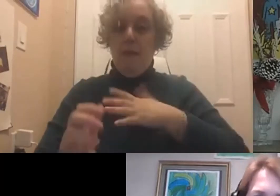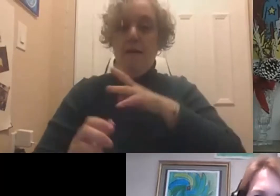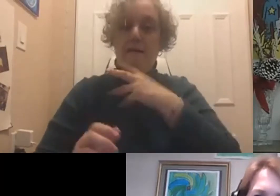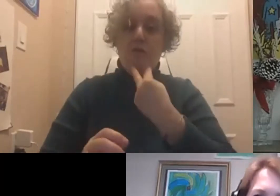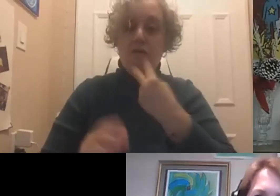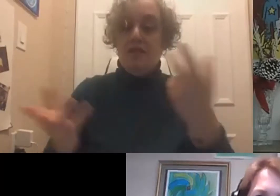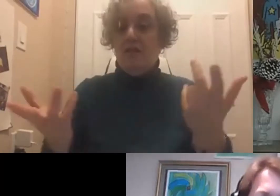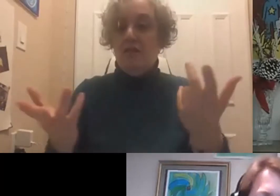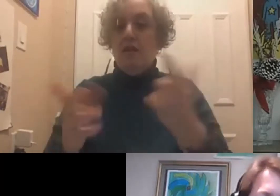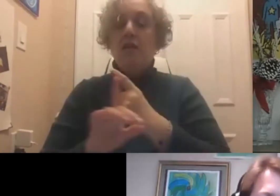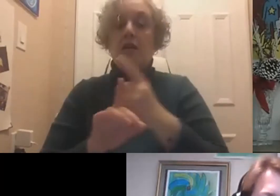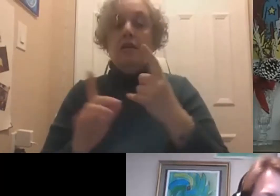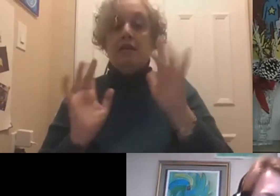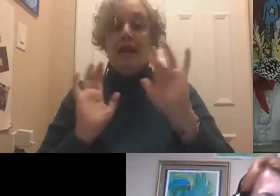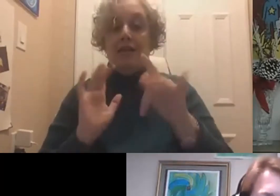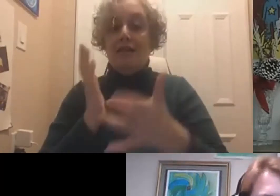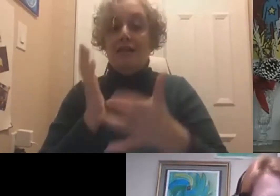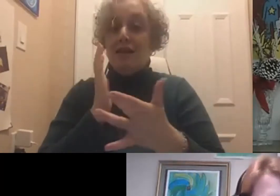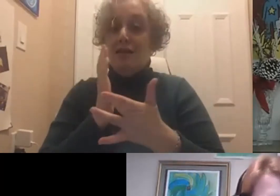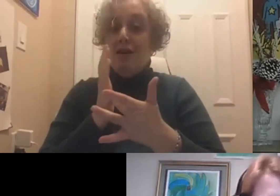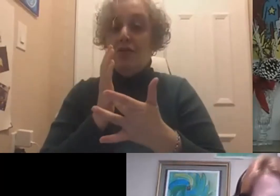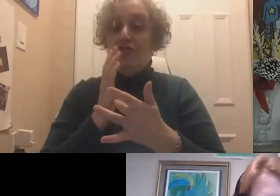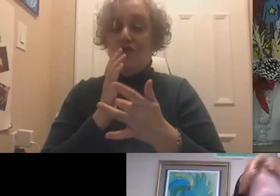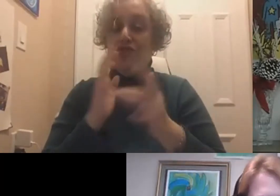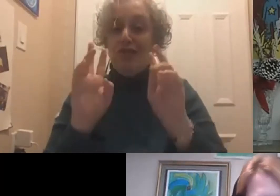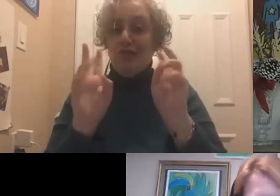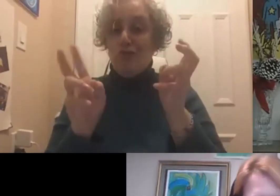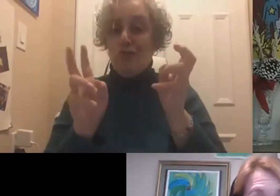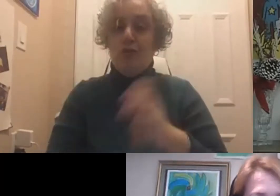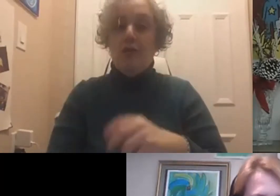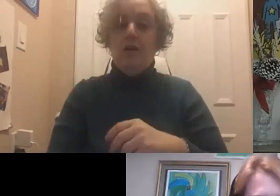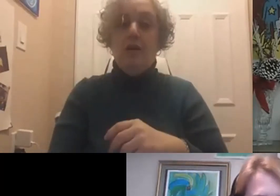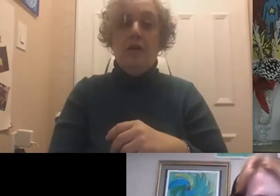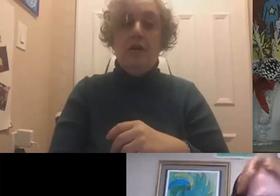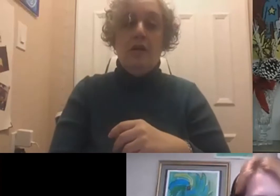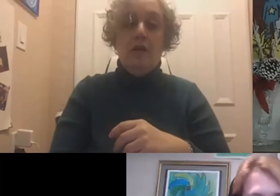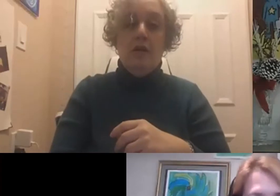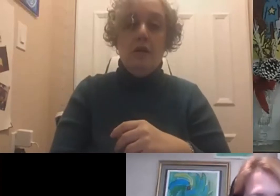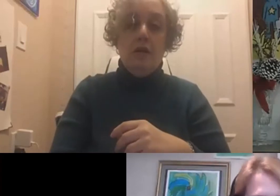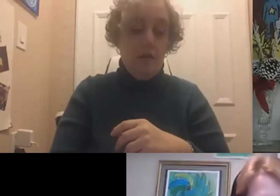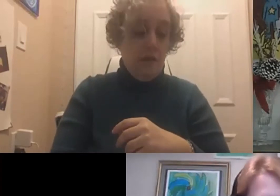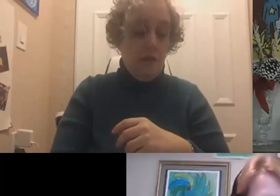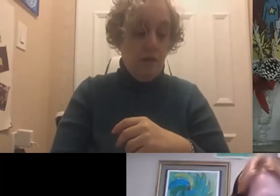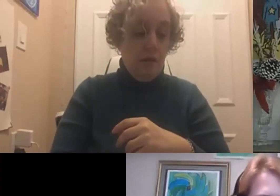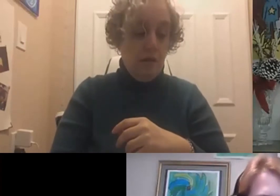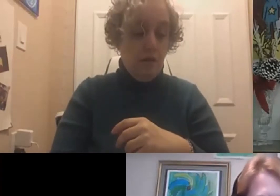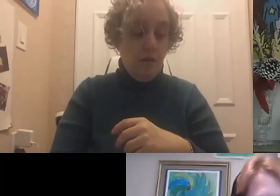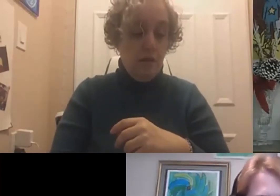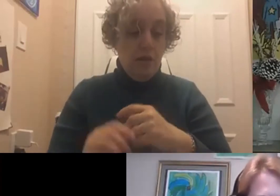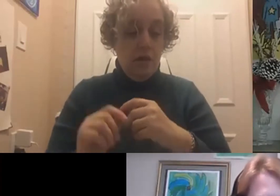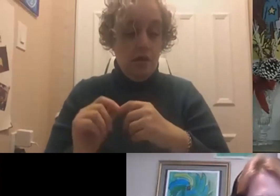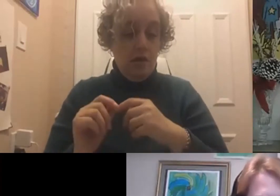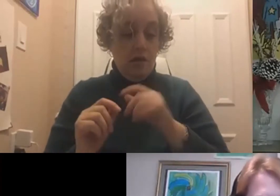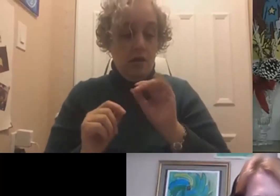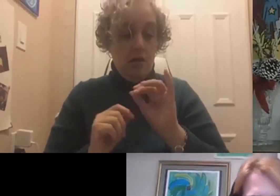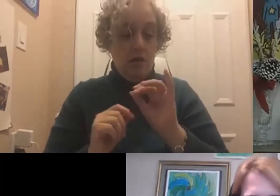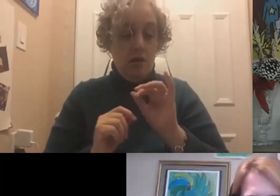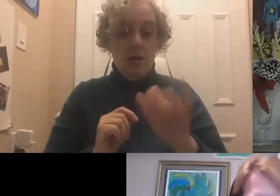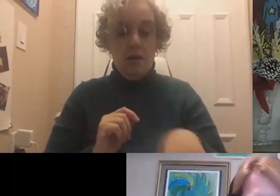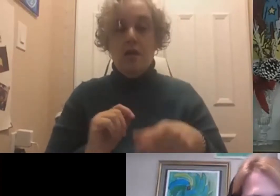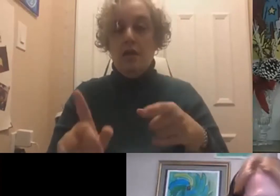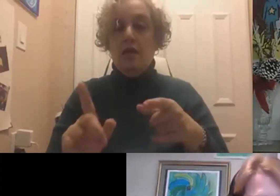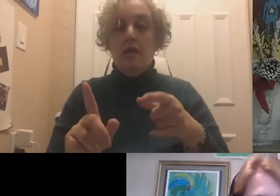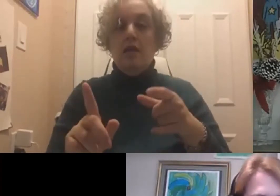Yes. And, you know, Rich, it's a bit of an aside, but you're right. It's an AI based system